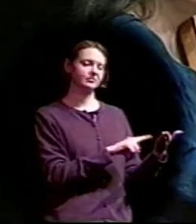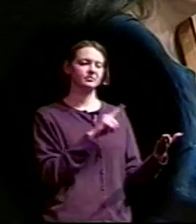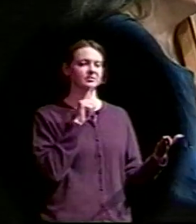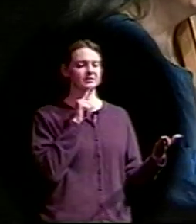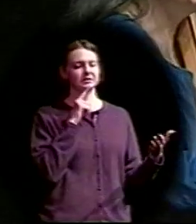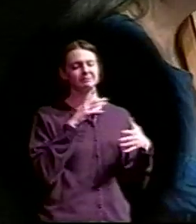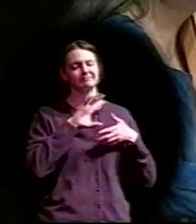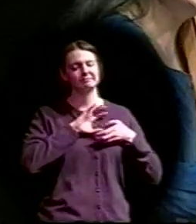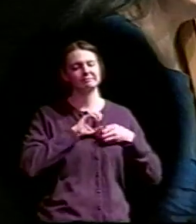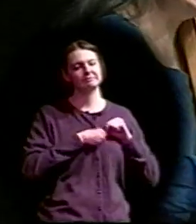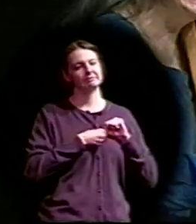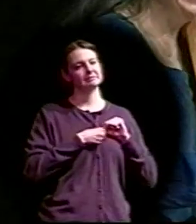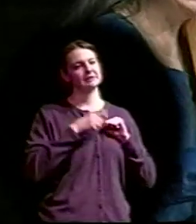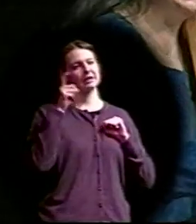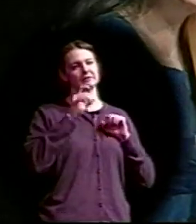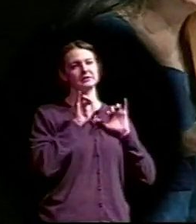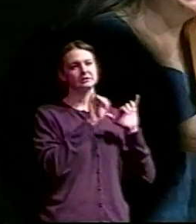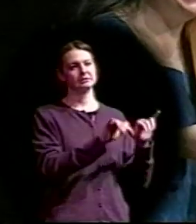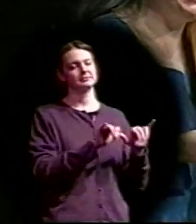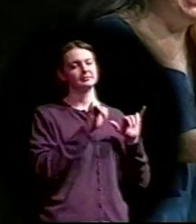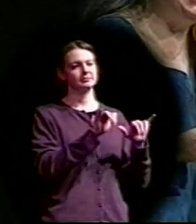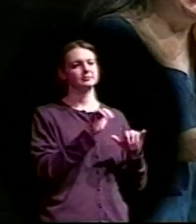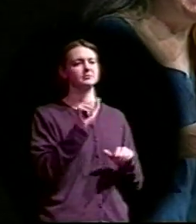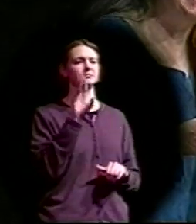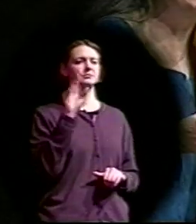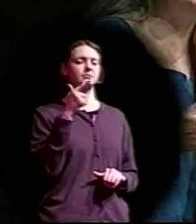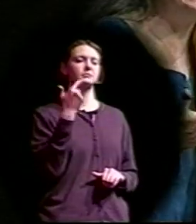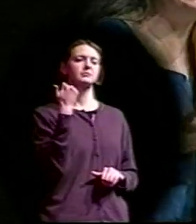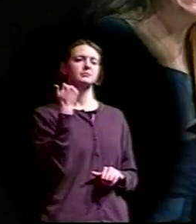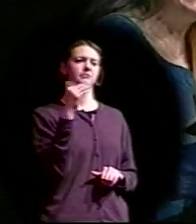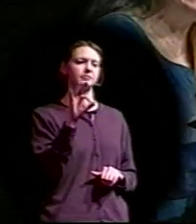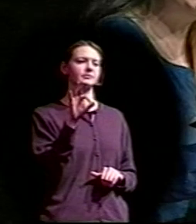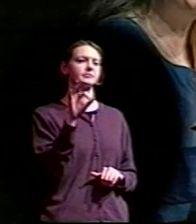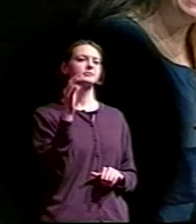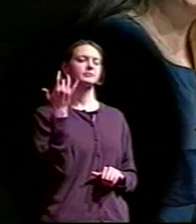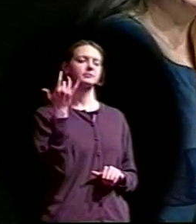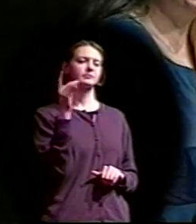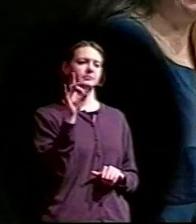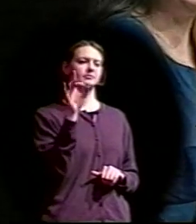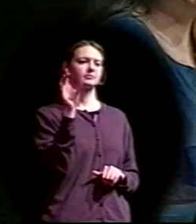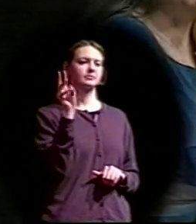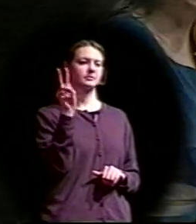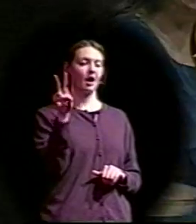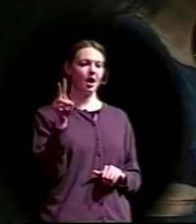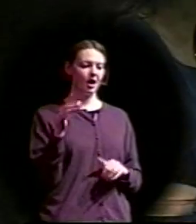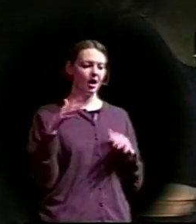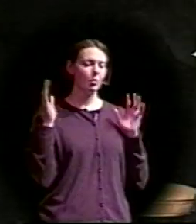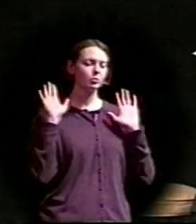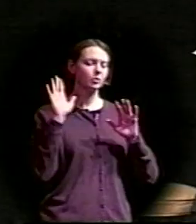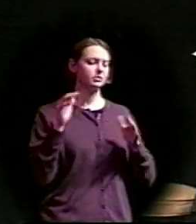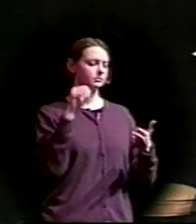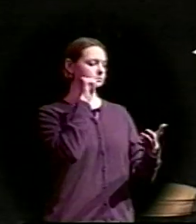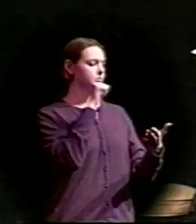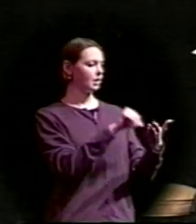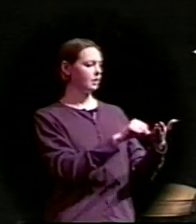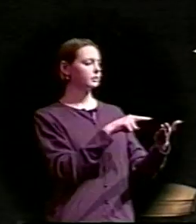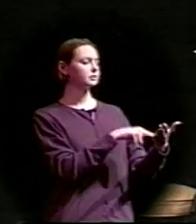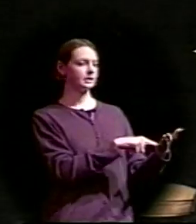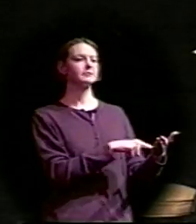August 19, 1862, splendid day, leave of absence granted by brigade and division authorities. August